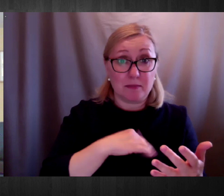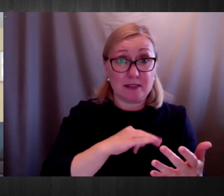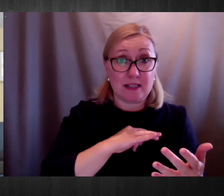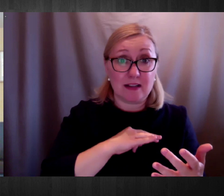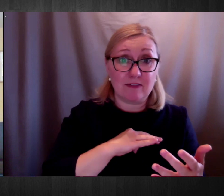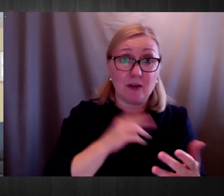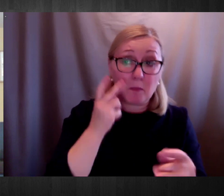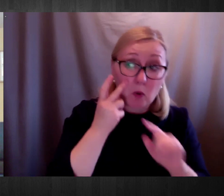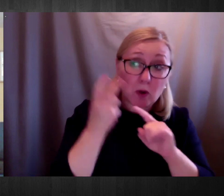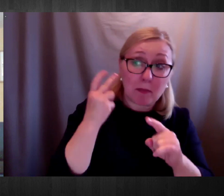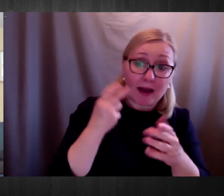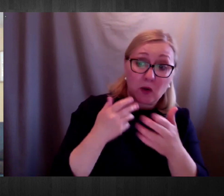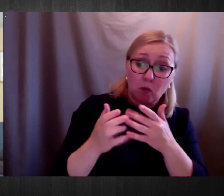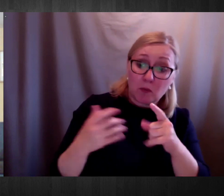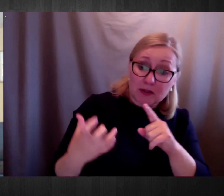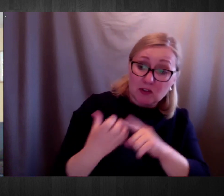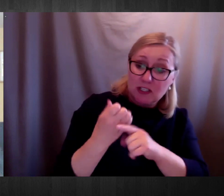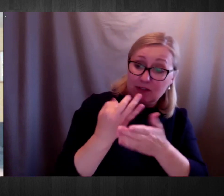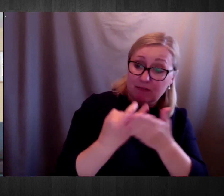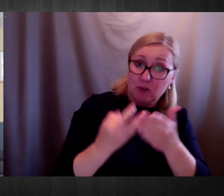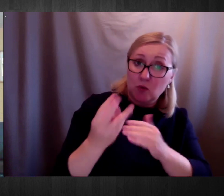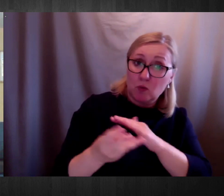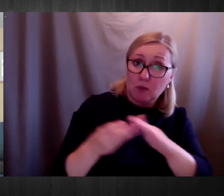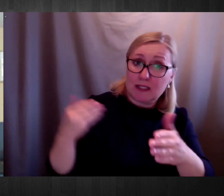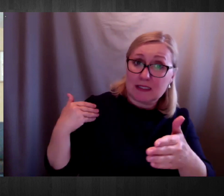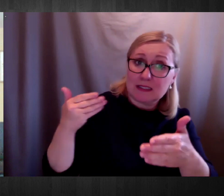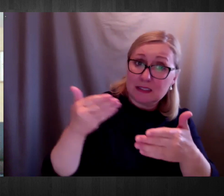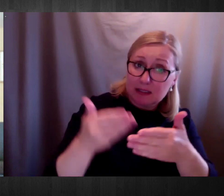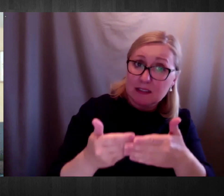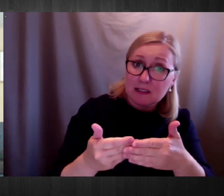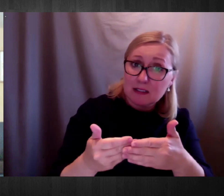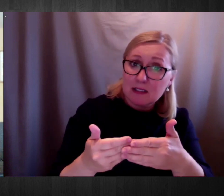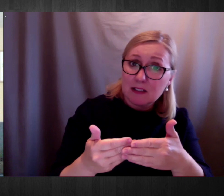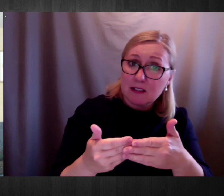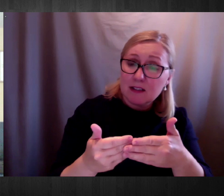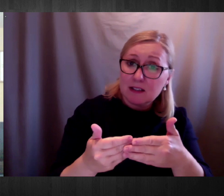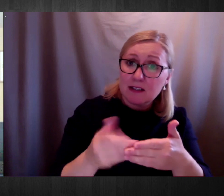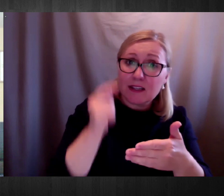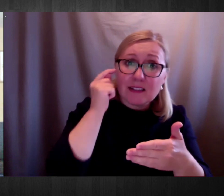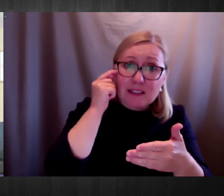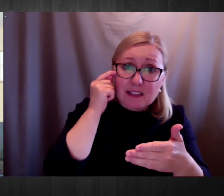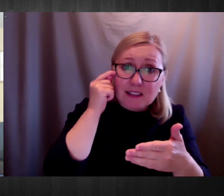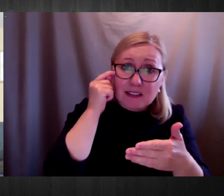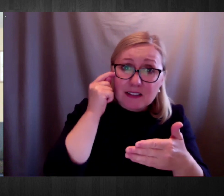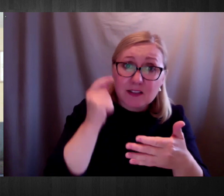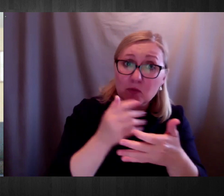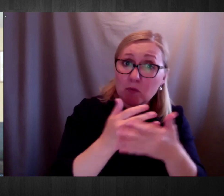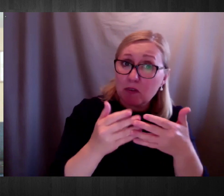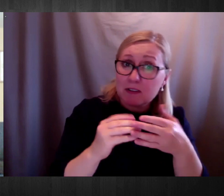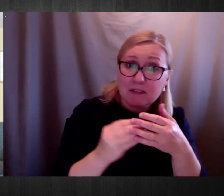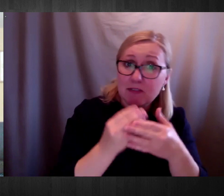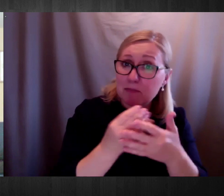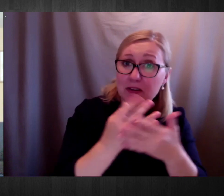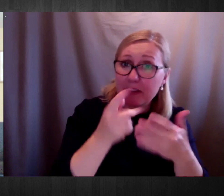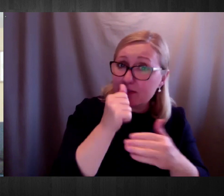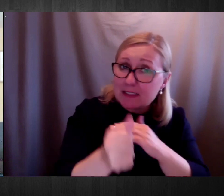us for the knowledge and experience on how to use online responses to